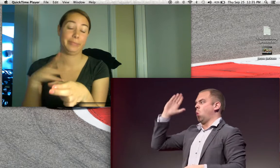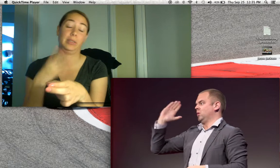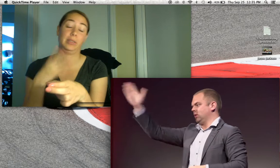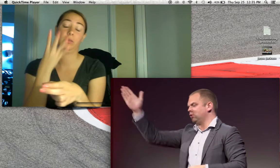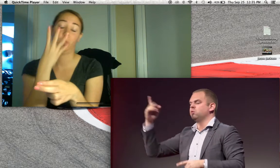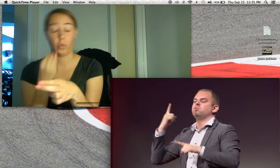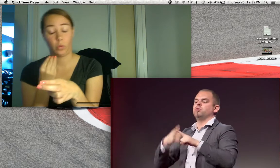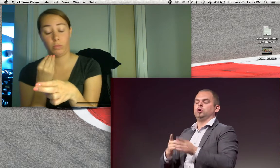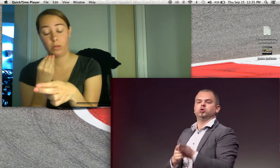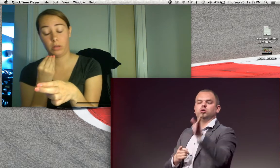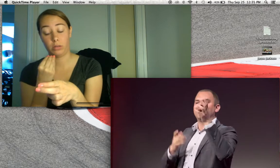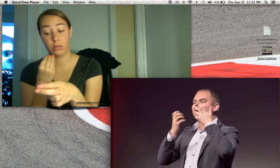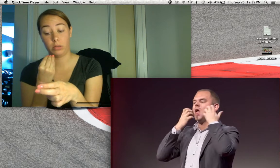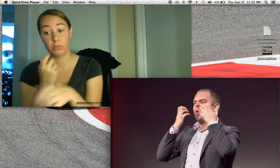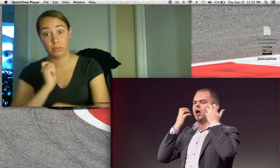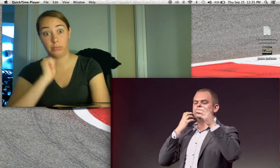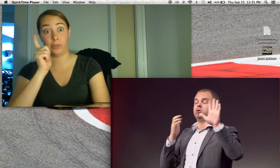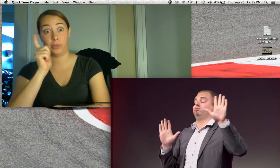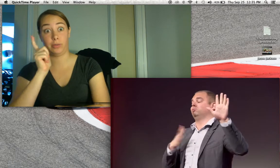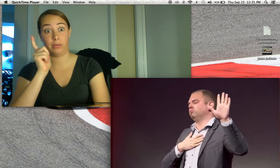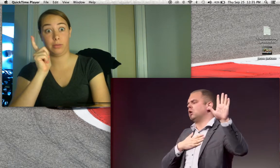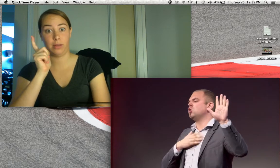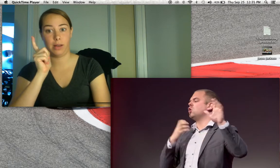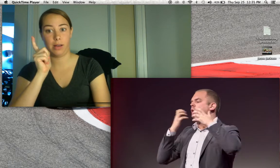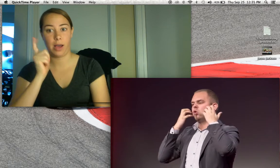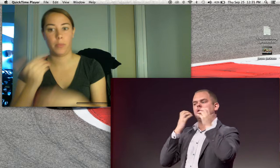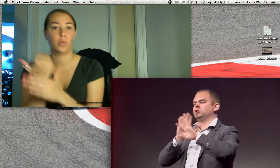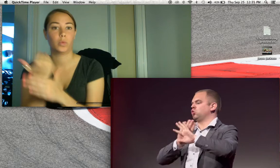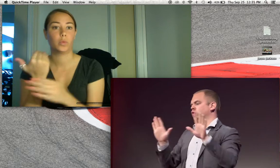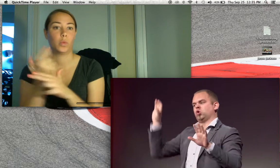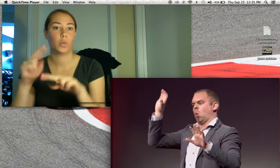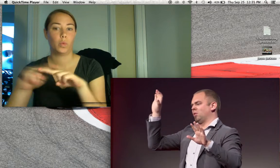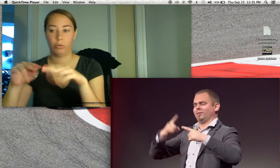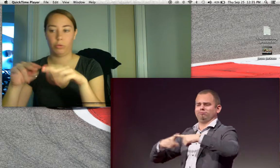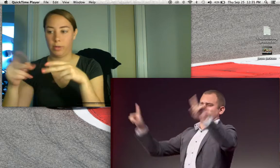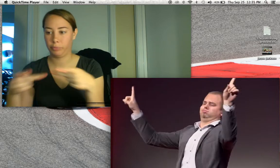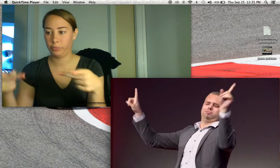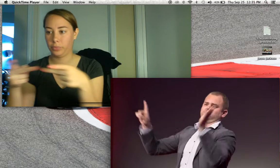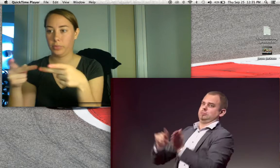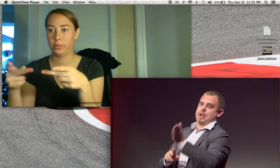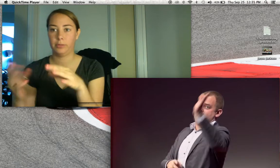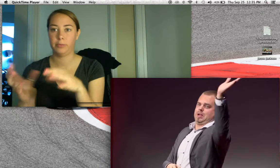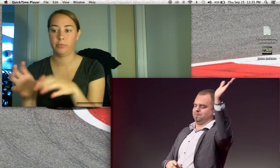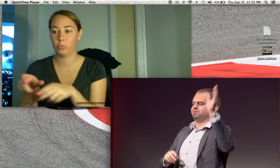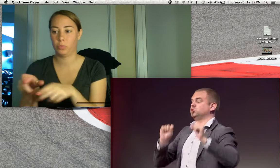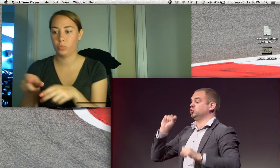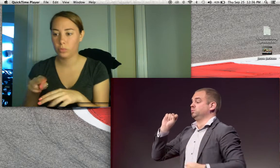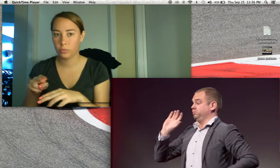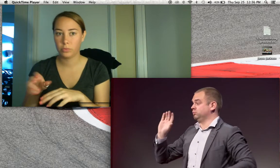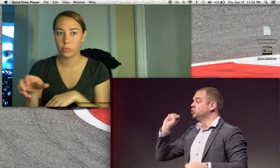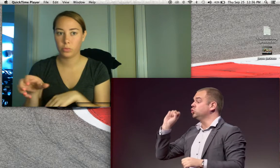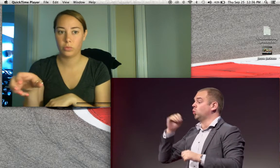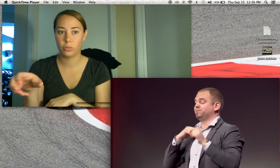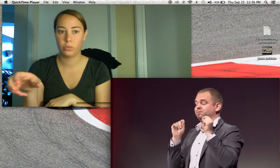very important station, because this is where the train goes into two directions, Groningen and Leerwarden, which is absolutely important, Groningen.